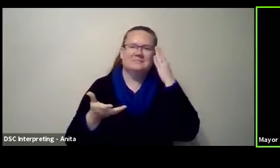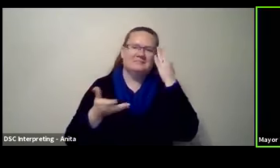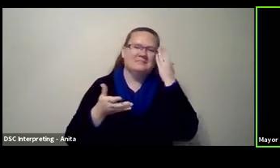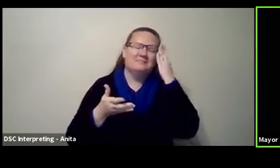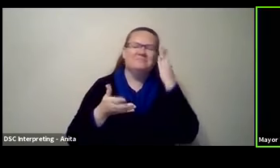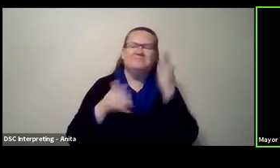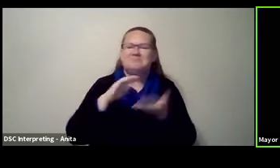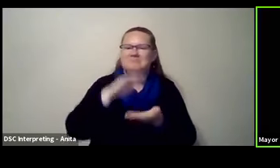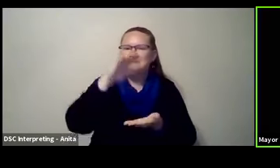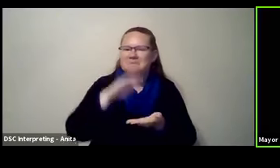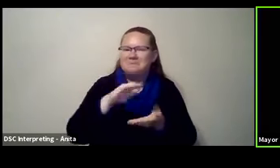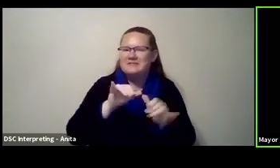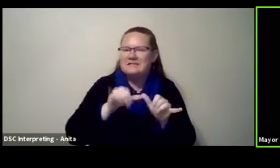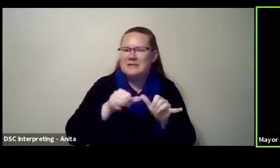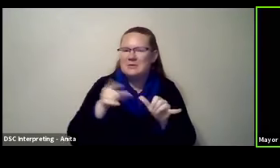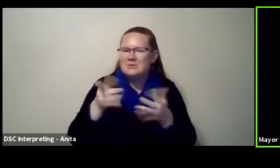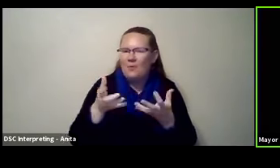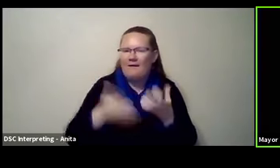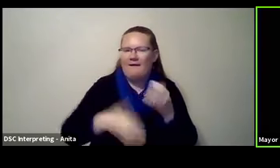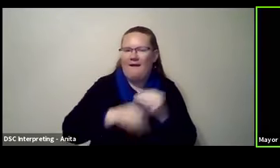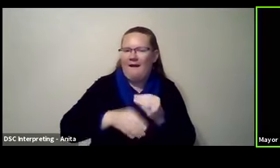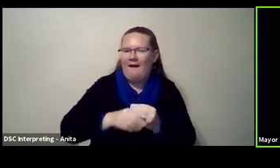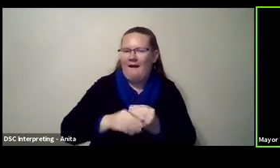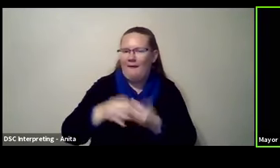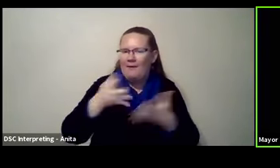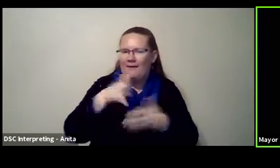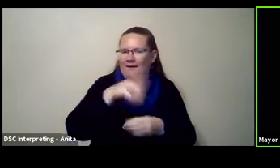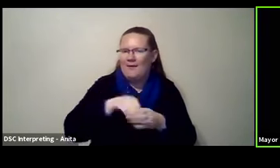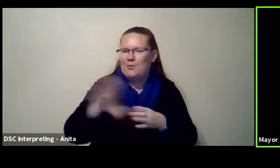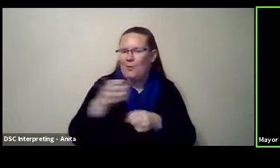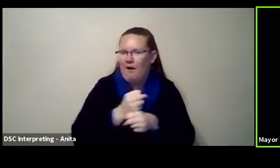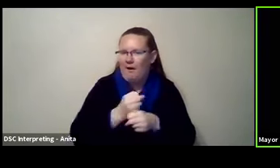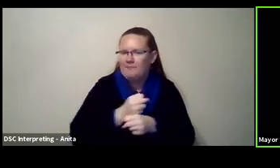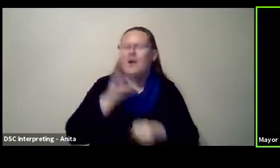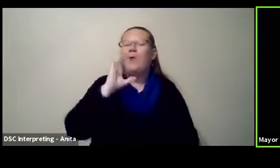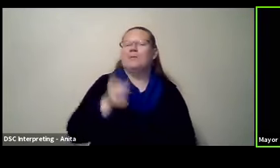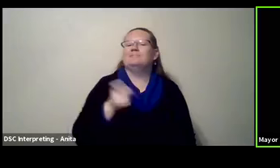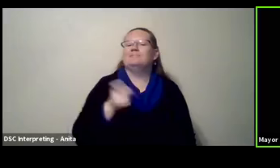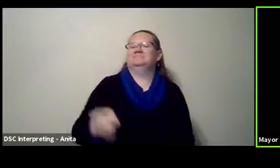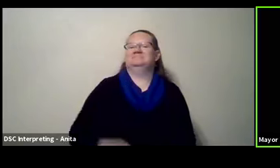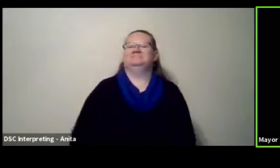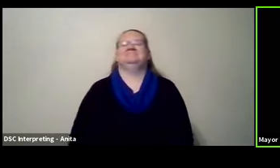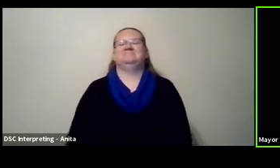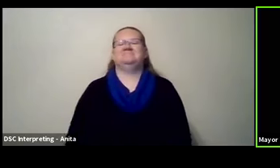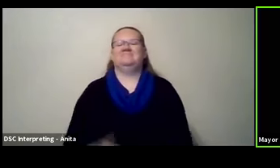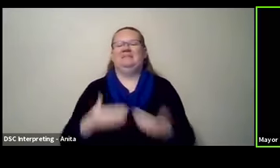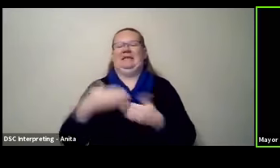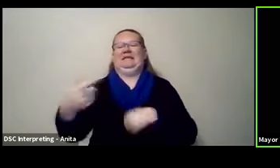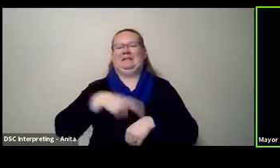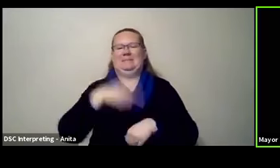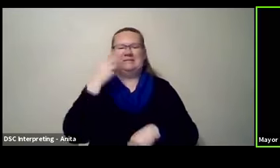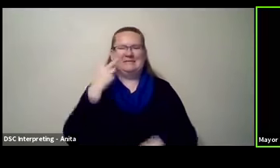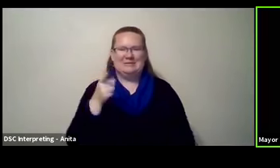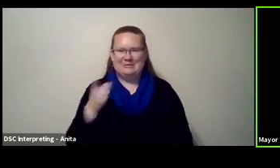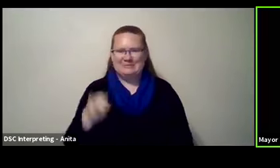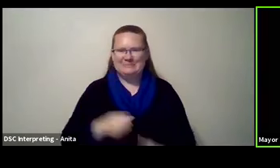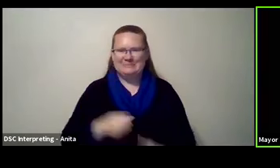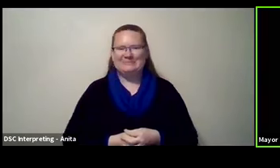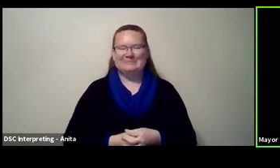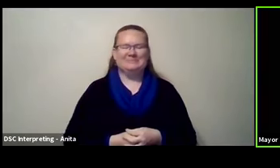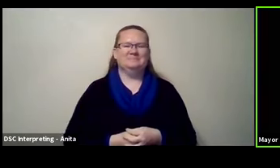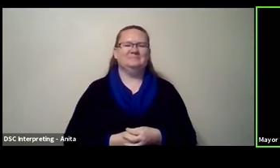uh, what kind of goodies you want with it. And we will square that up next time I see, or, you know, next time the opportunity